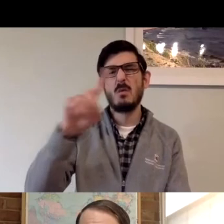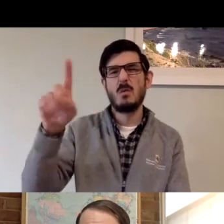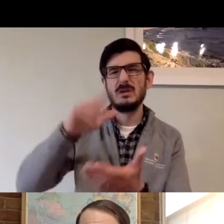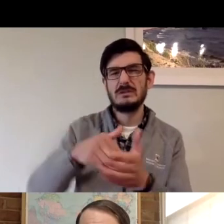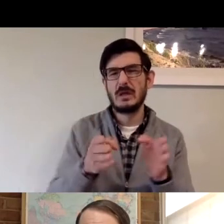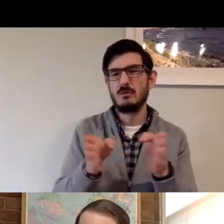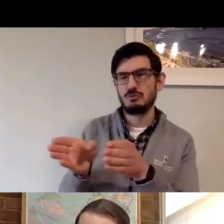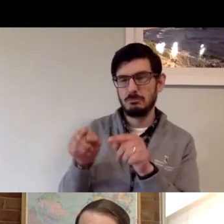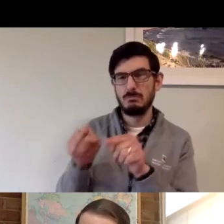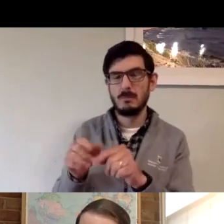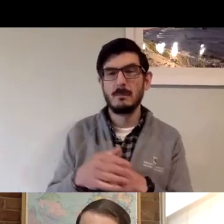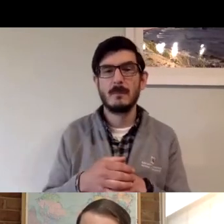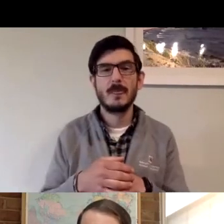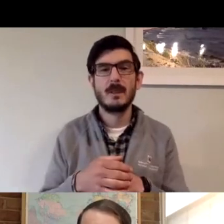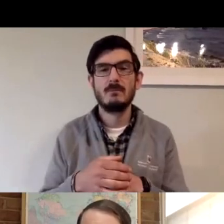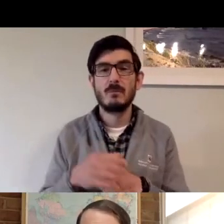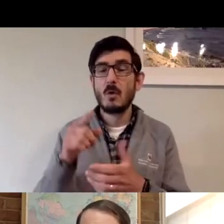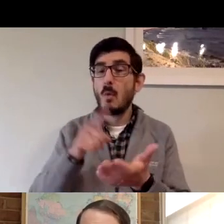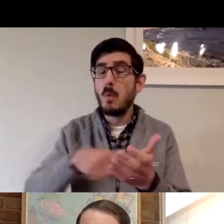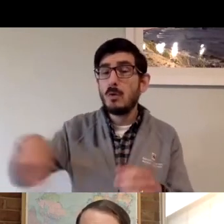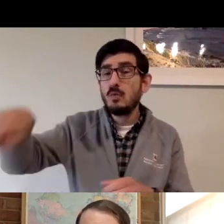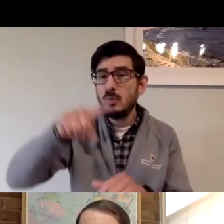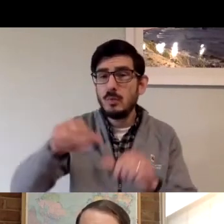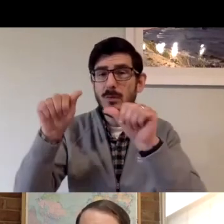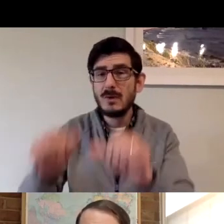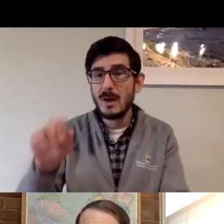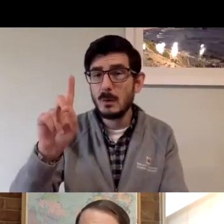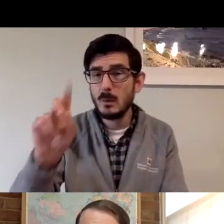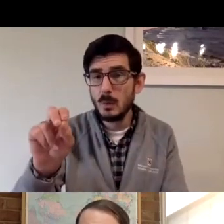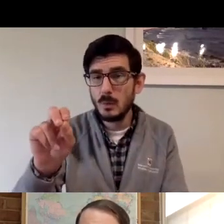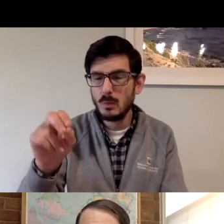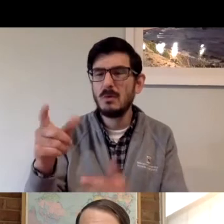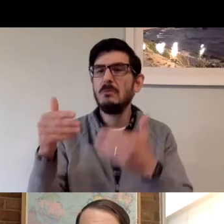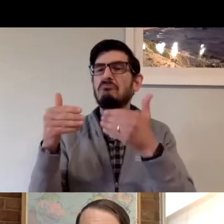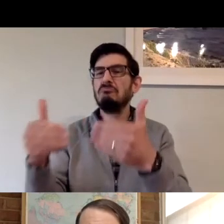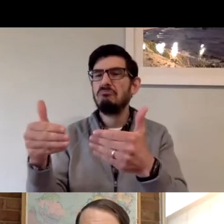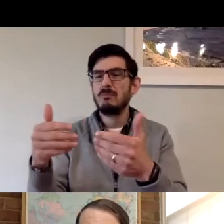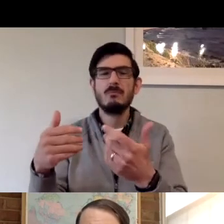On the part of the peace apps or the 911 folks let's pivot into that direction.